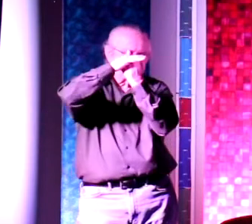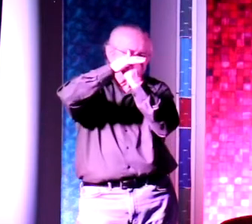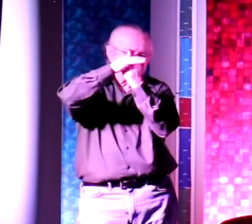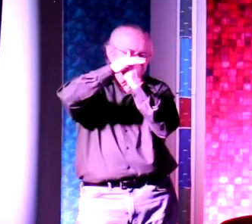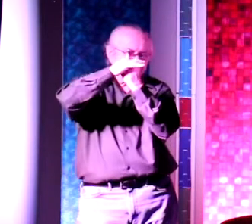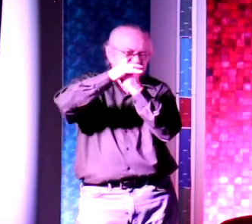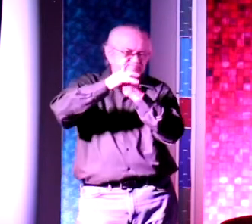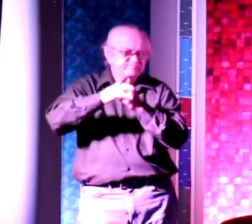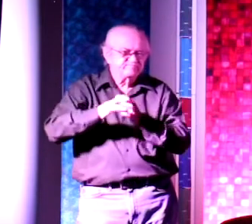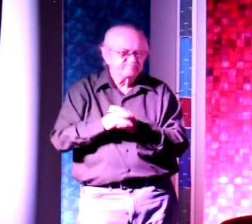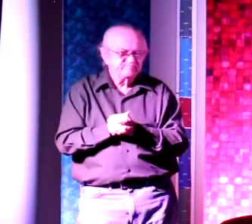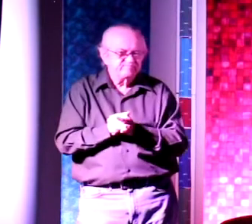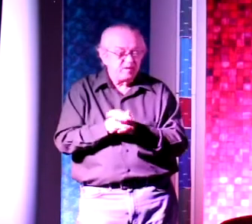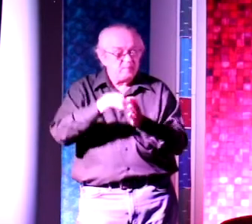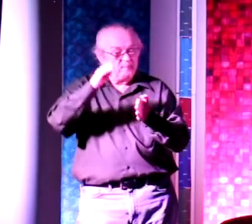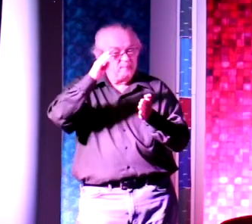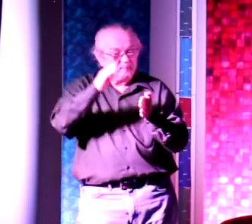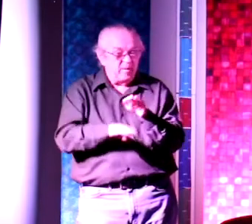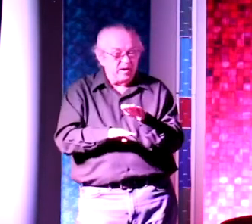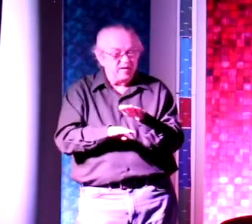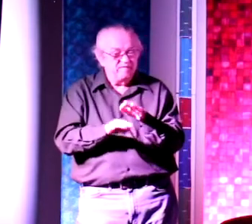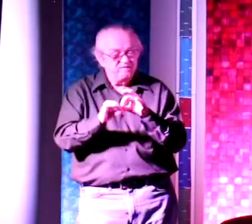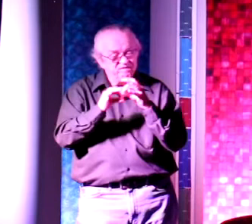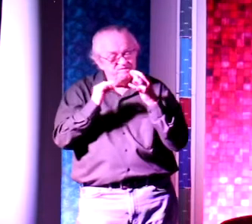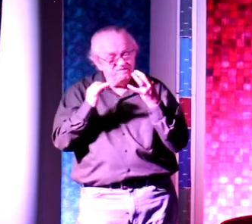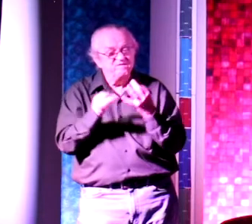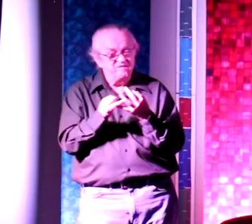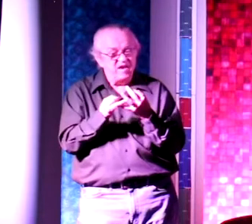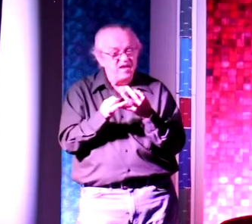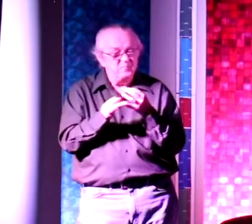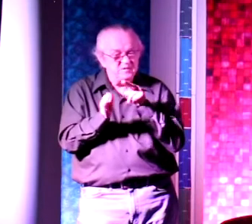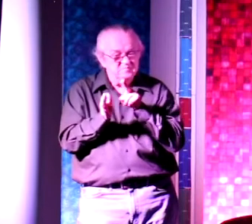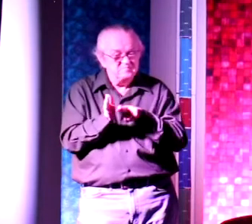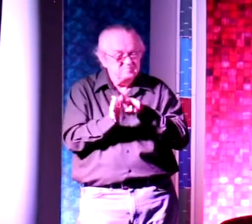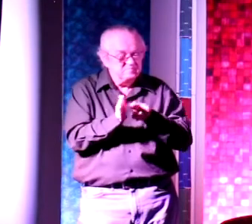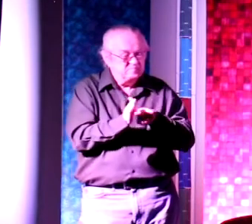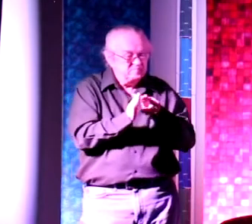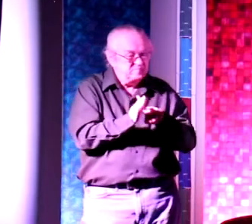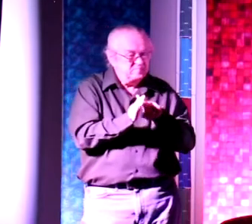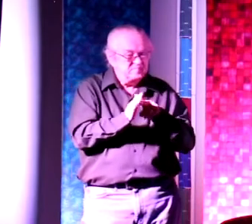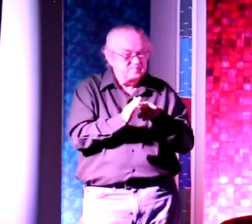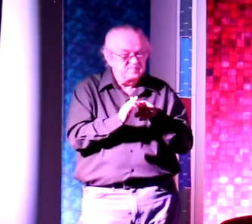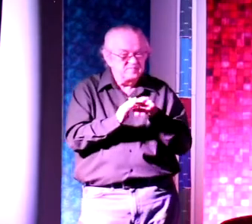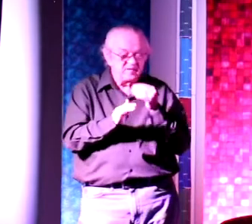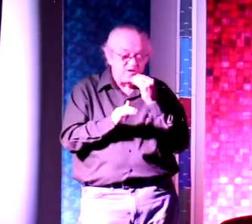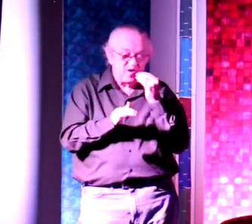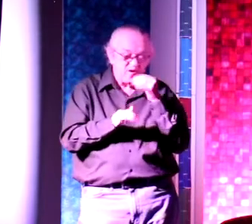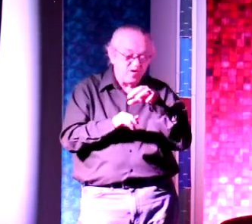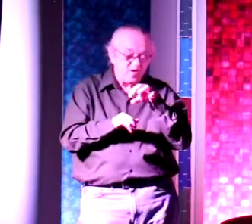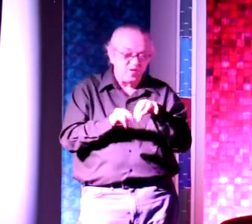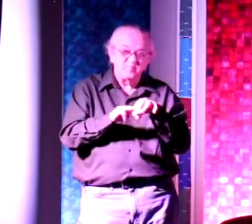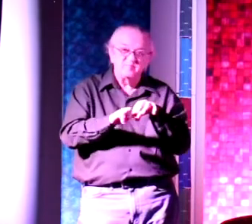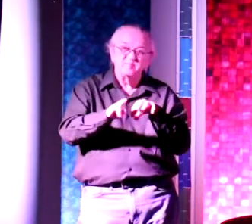Died tragically and was buried in a family cemetery just up on the hill where he could look down on the